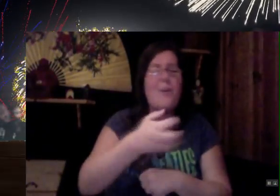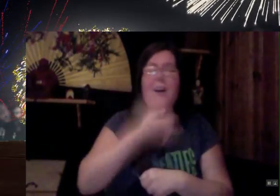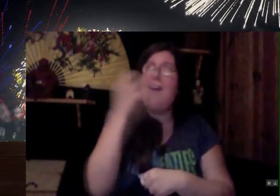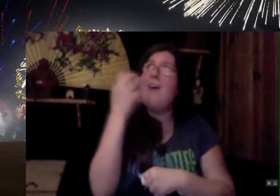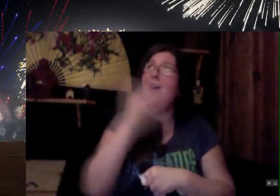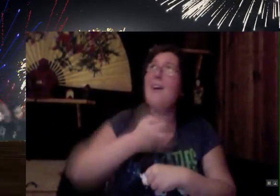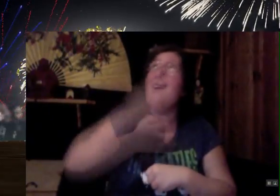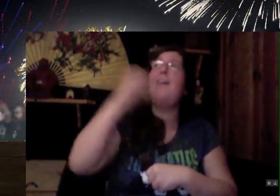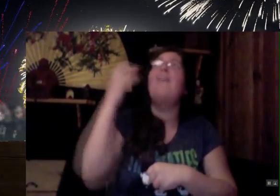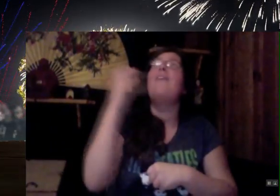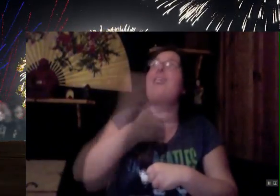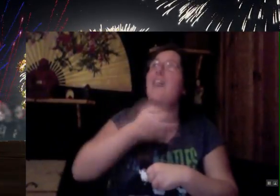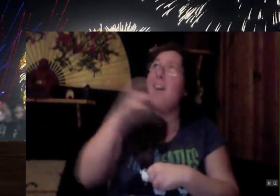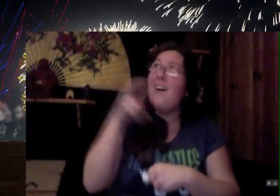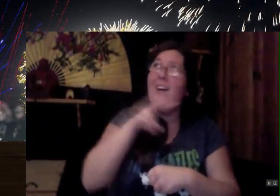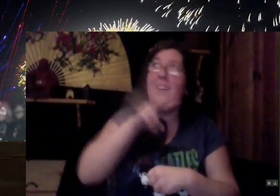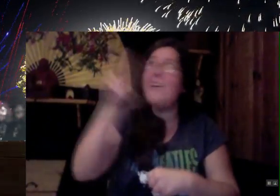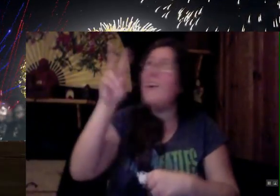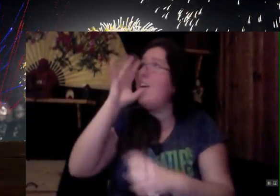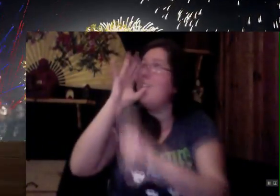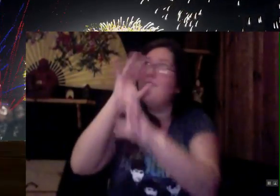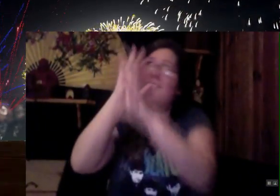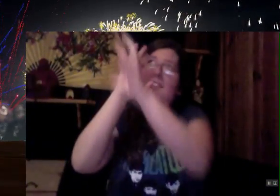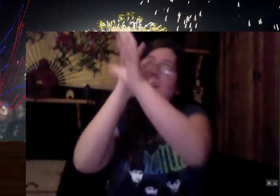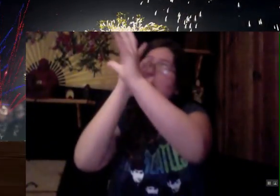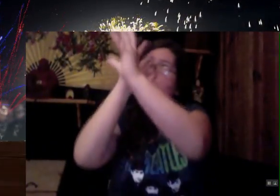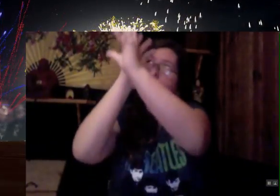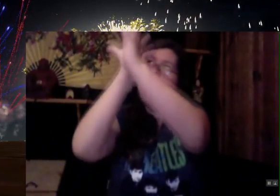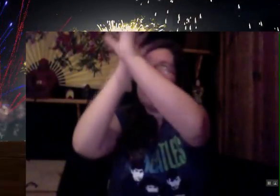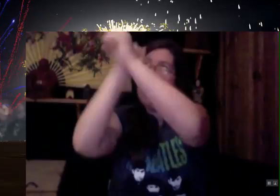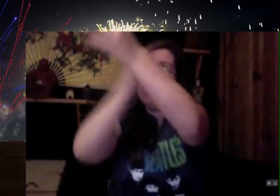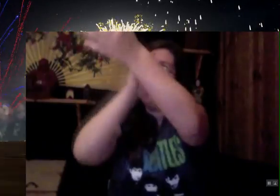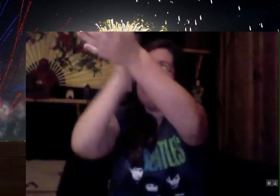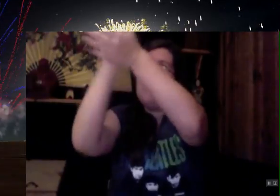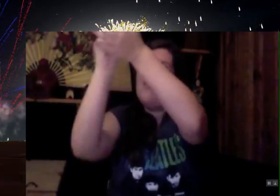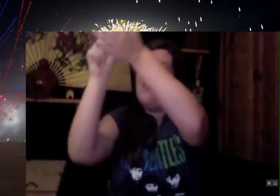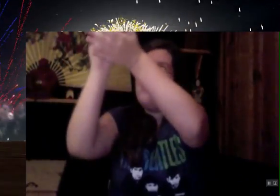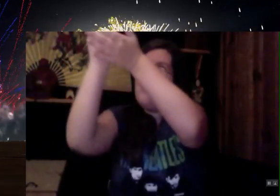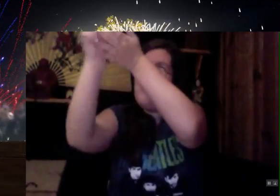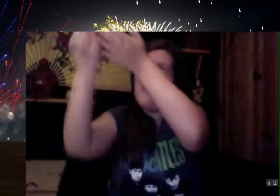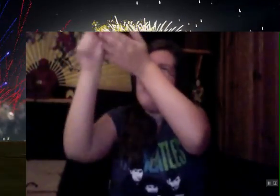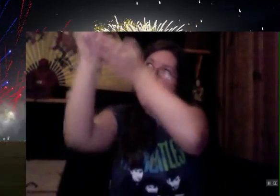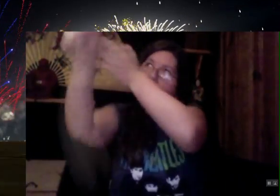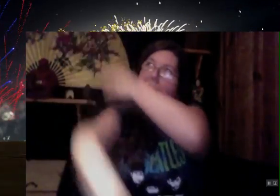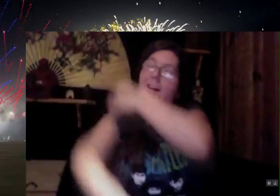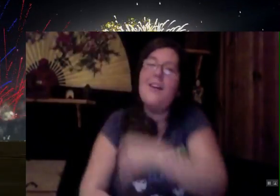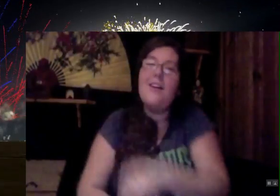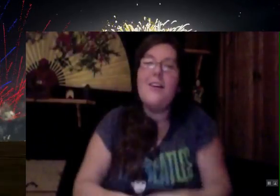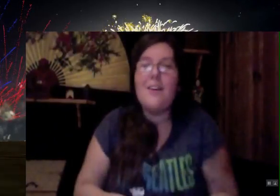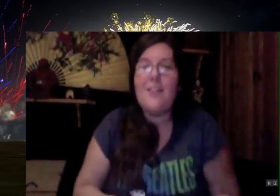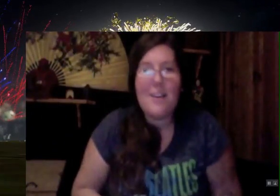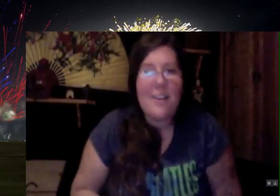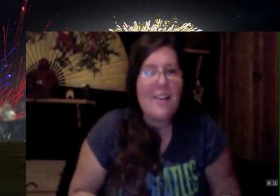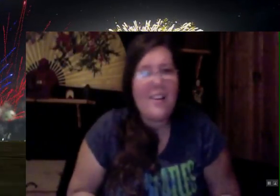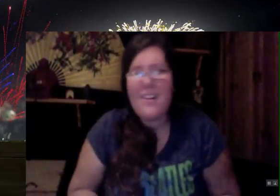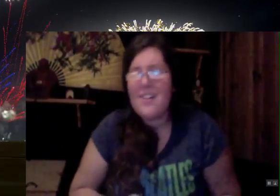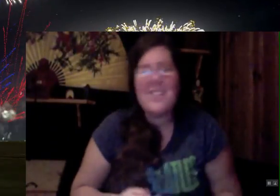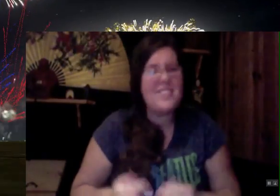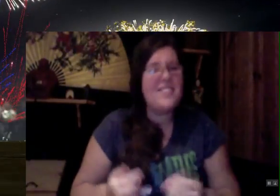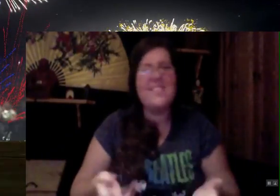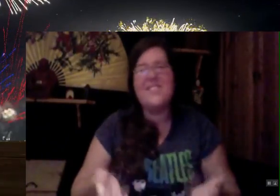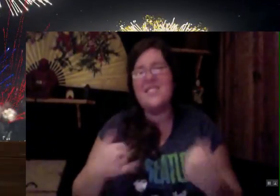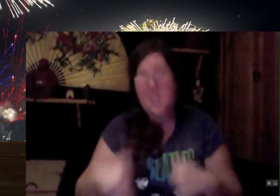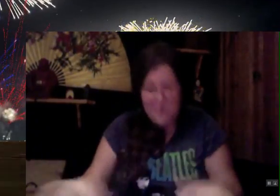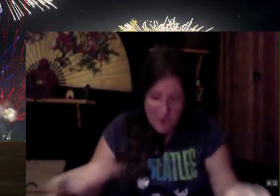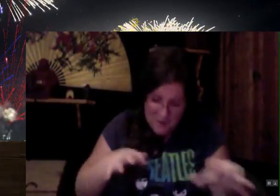em go ah, ah, ah. You're gonna leave em all in awe, ah, ah, ah.